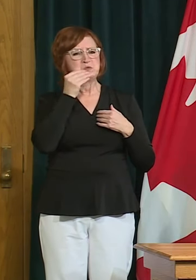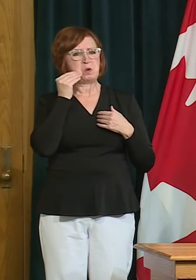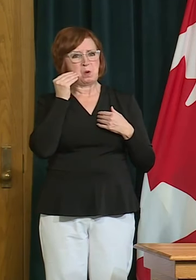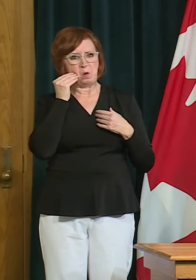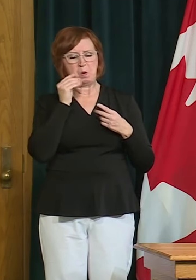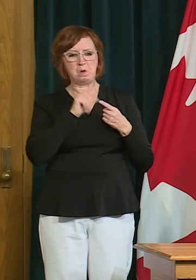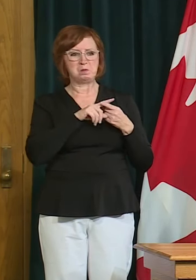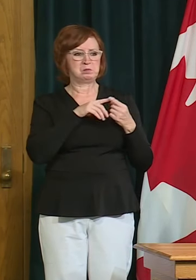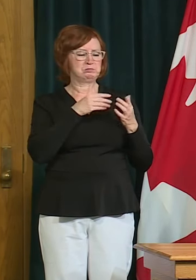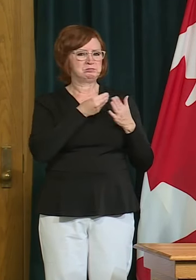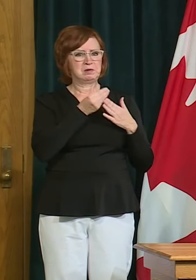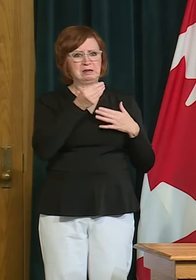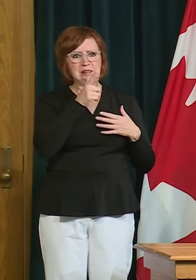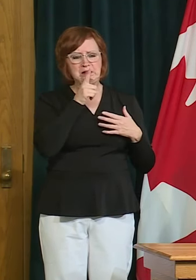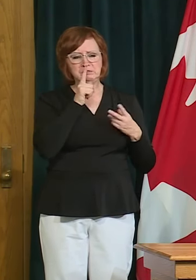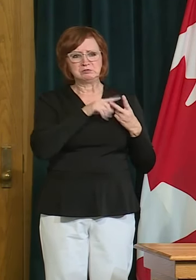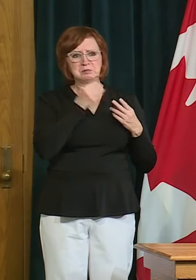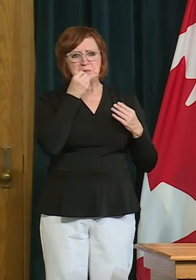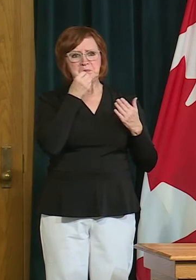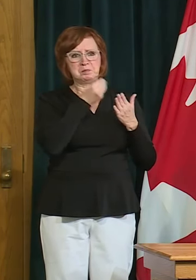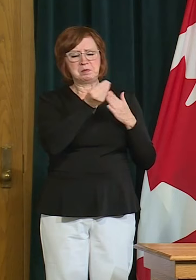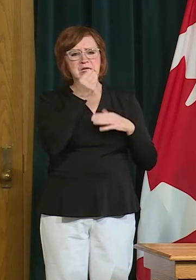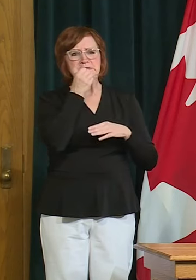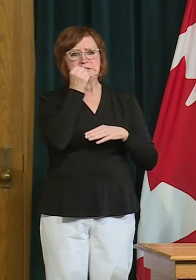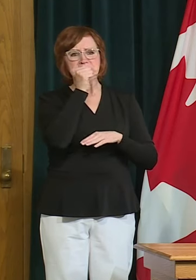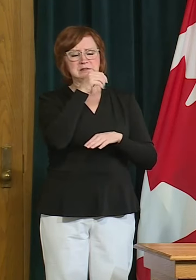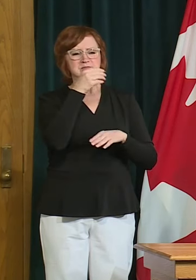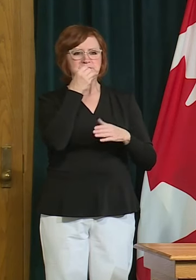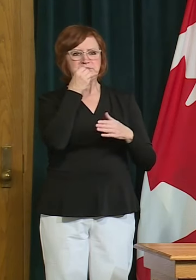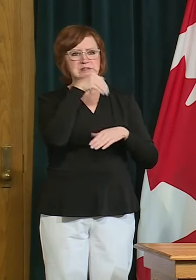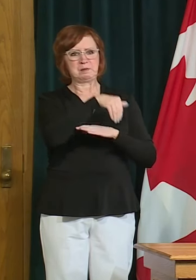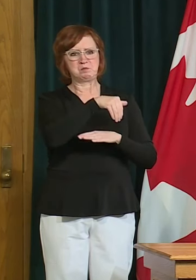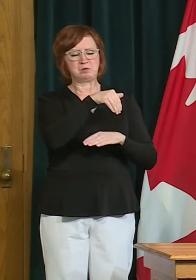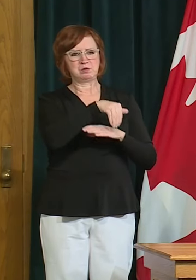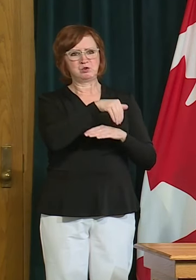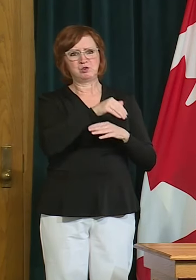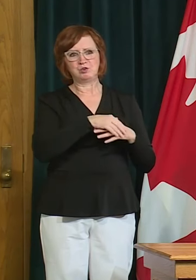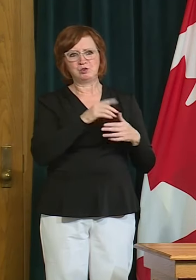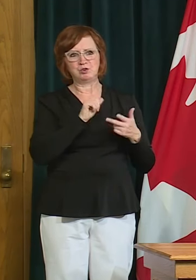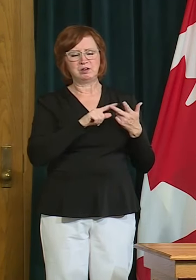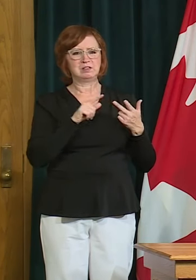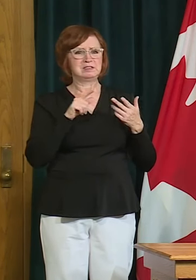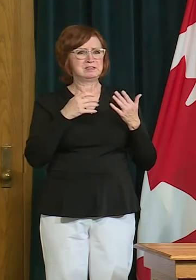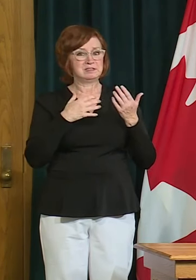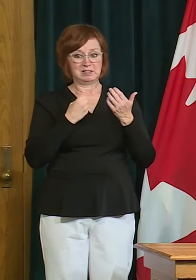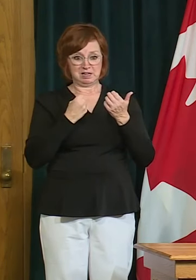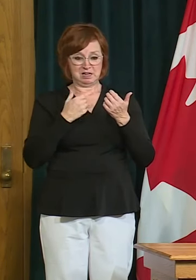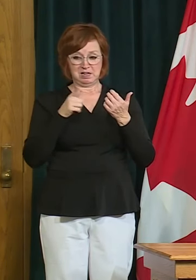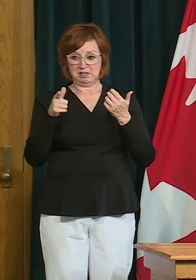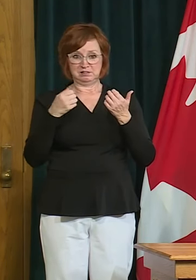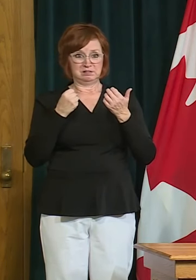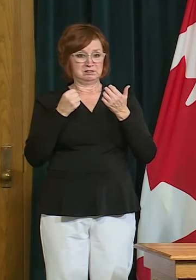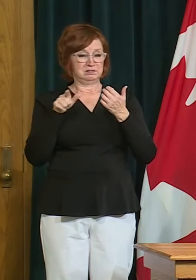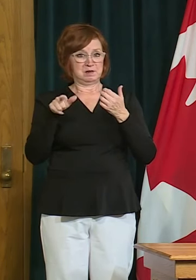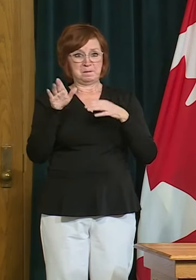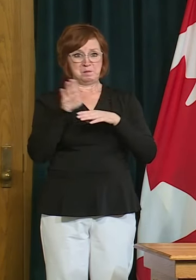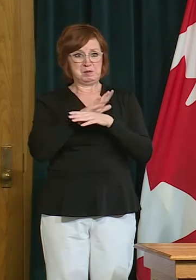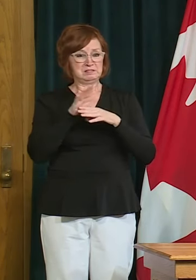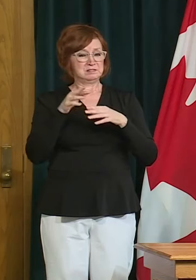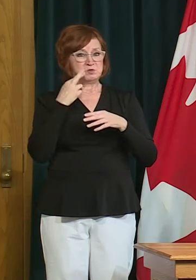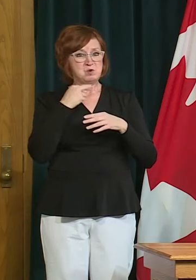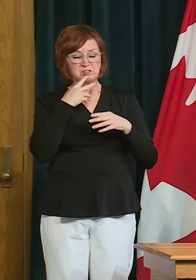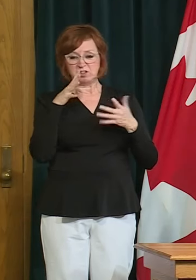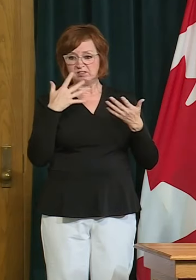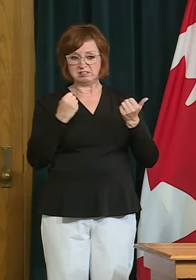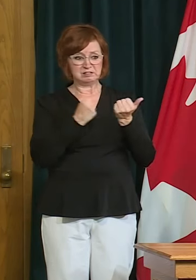to purchase some items at some of the locally owned businesses that for so many years have supported uh your community and your kids